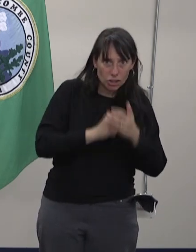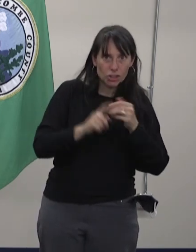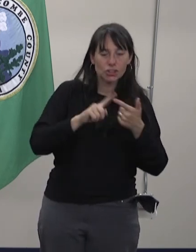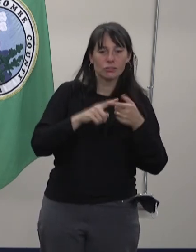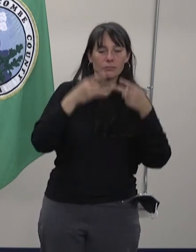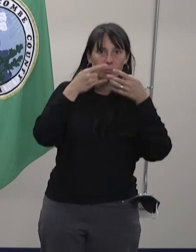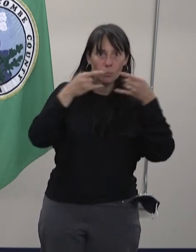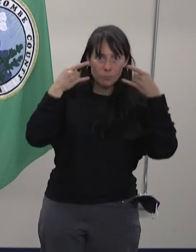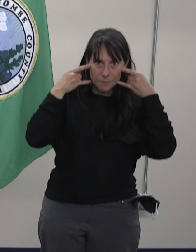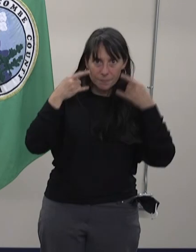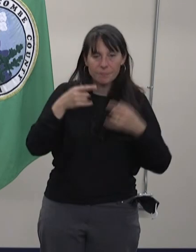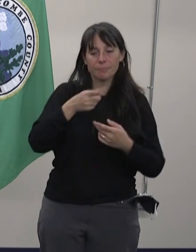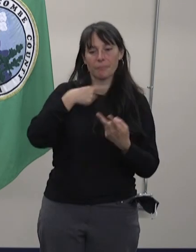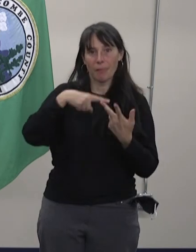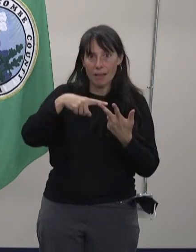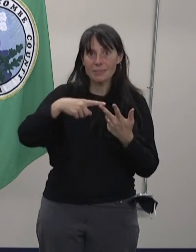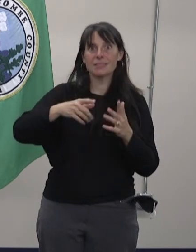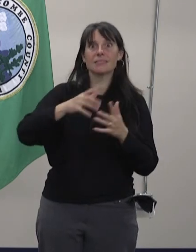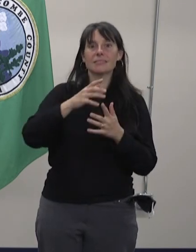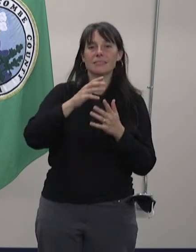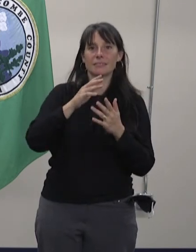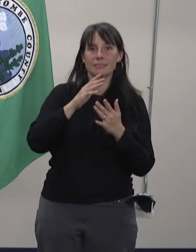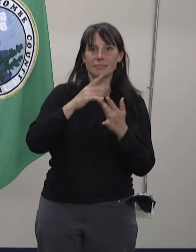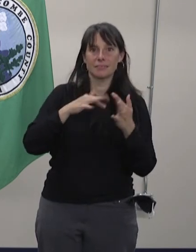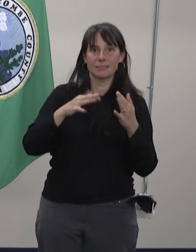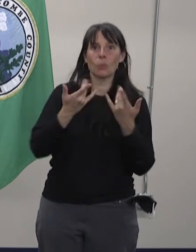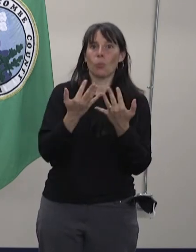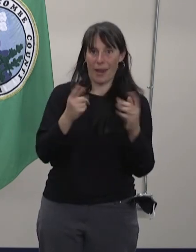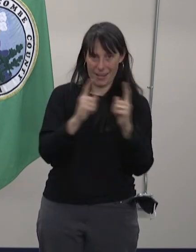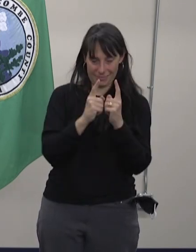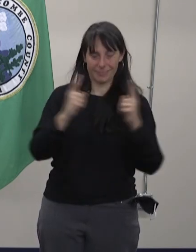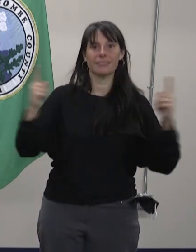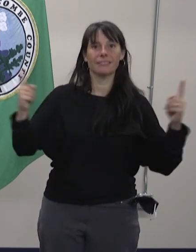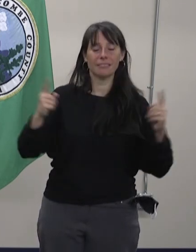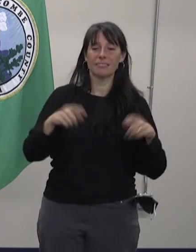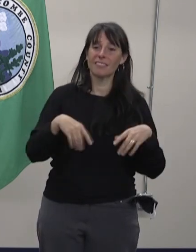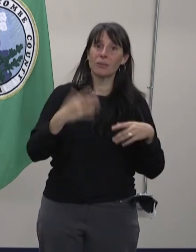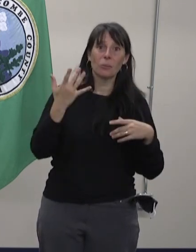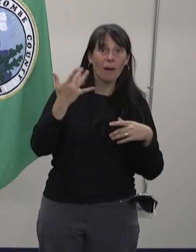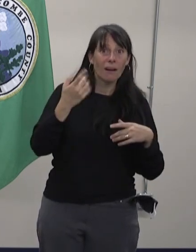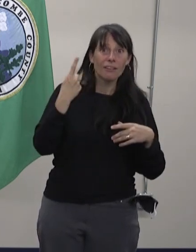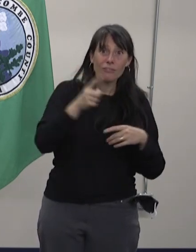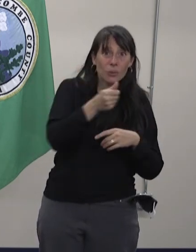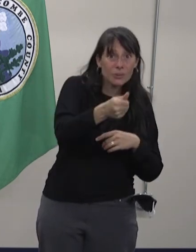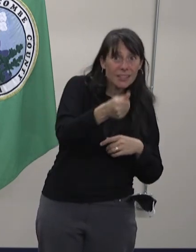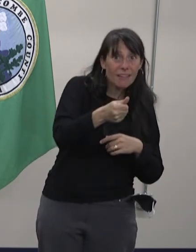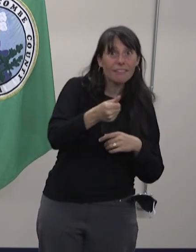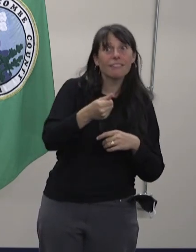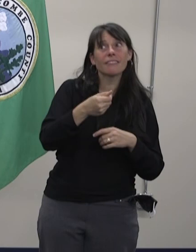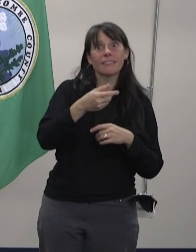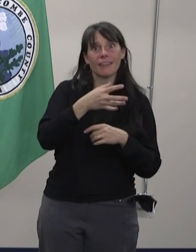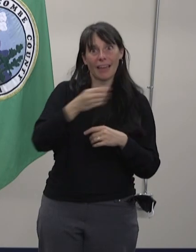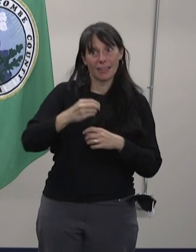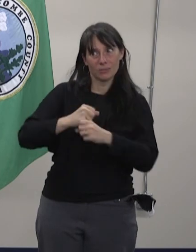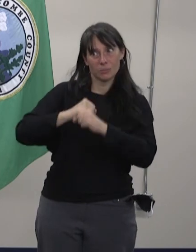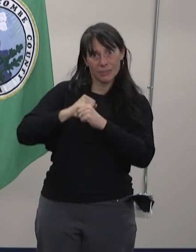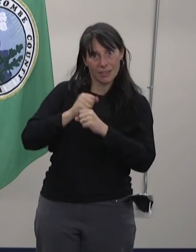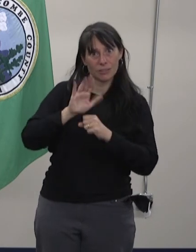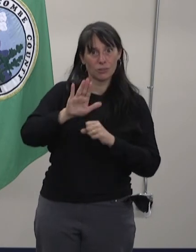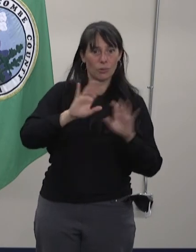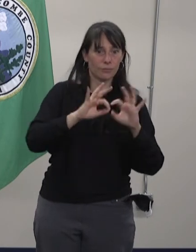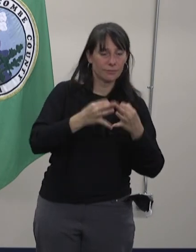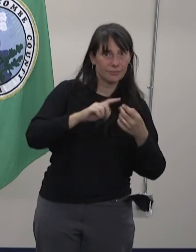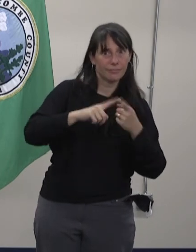Do it for yourself. Do it for your loved ones and do it for your neighbors. Thank you for your time and attention today.